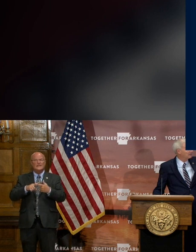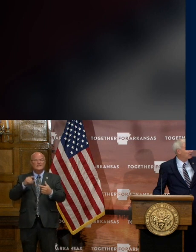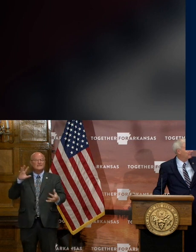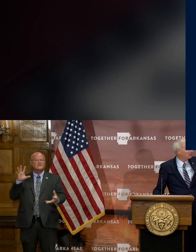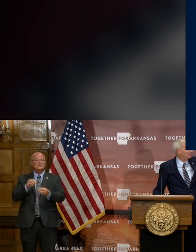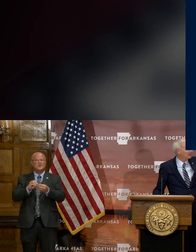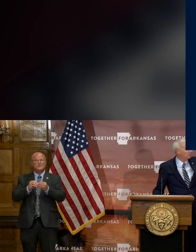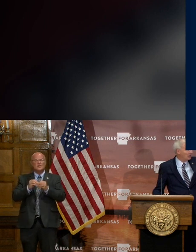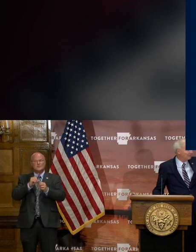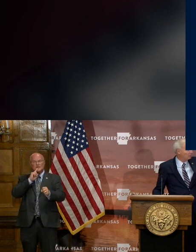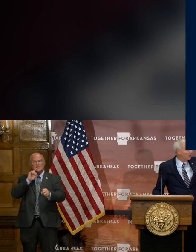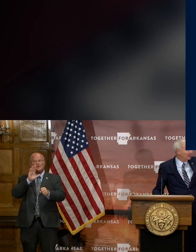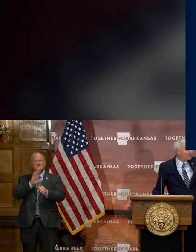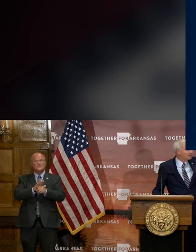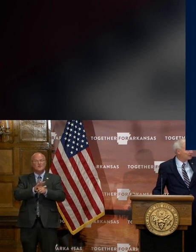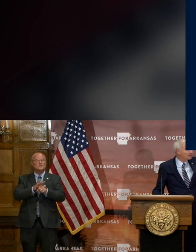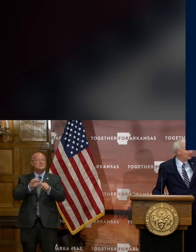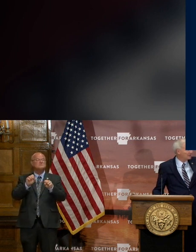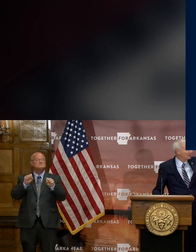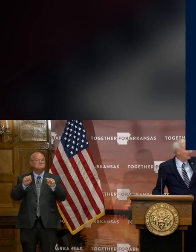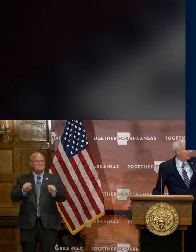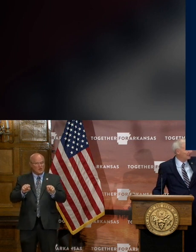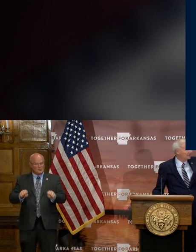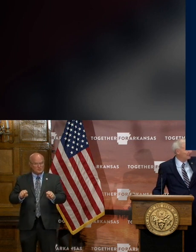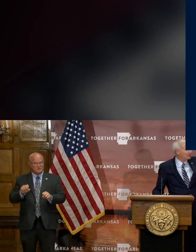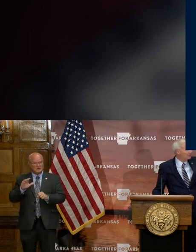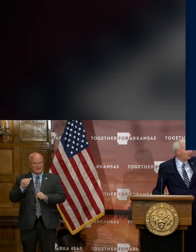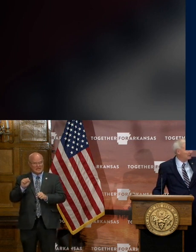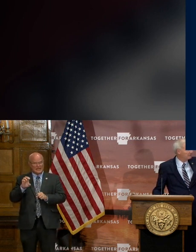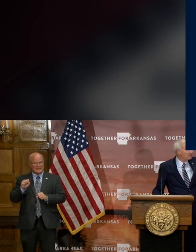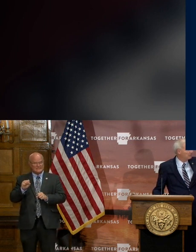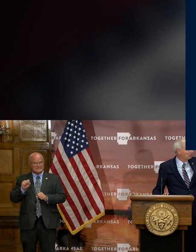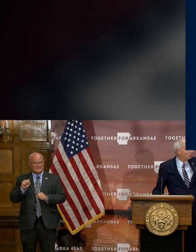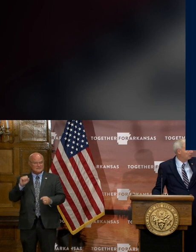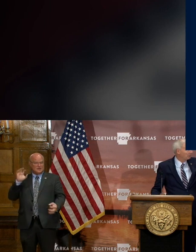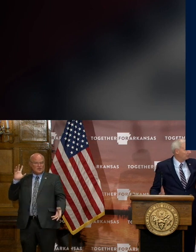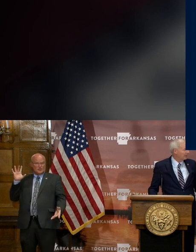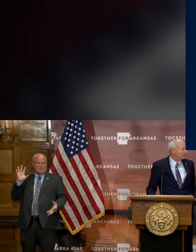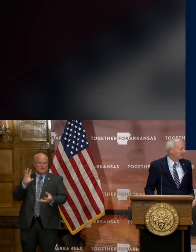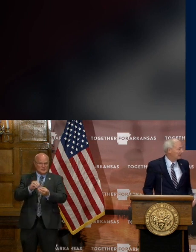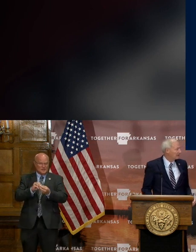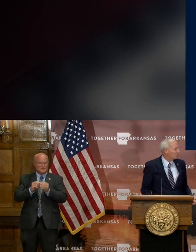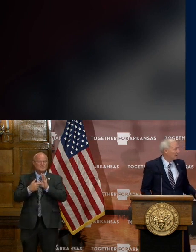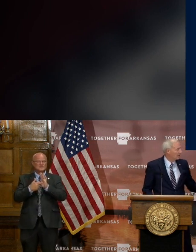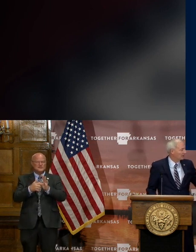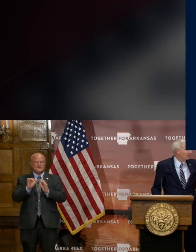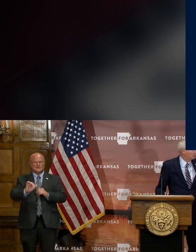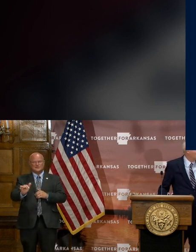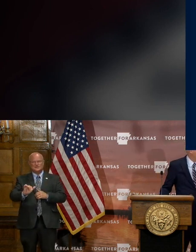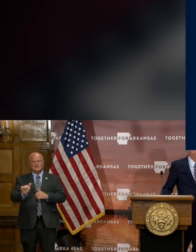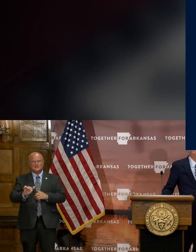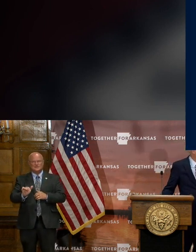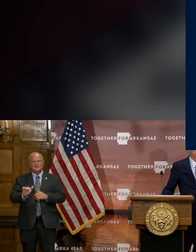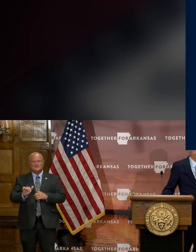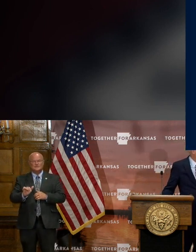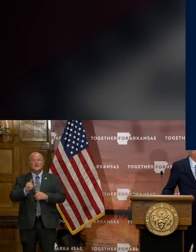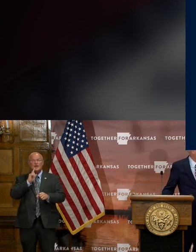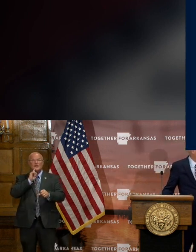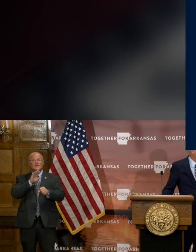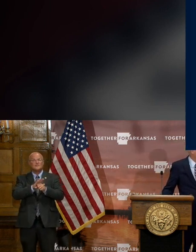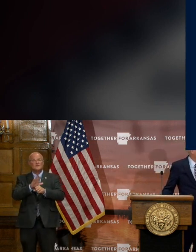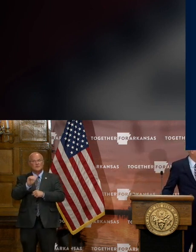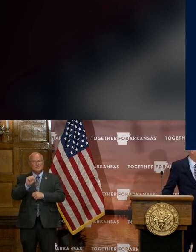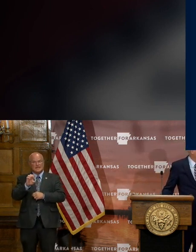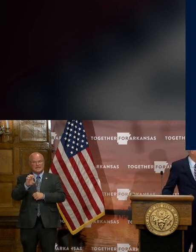total number of confirmed and probable cases. The cumulative number will be reflected there as well, which are the confirmed